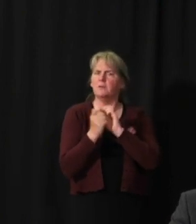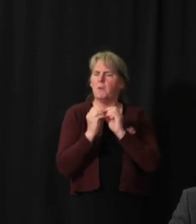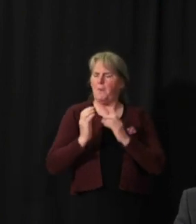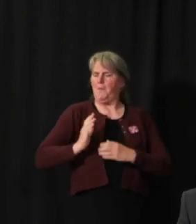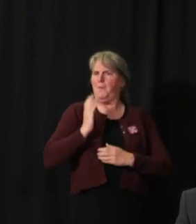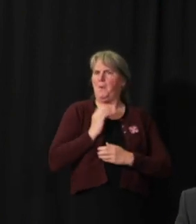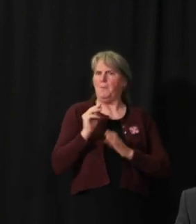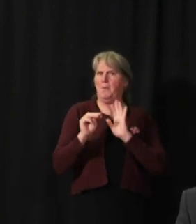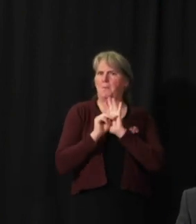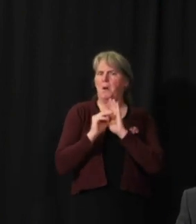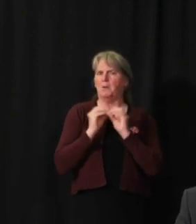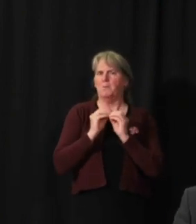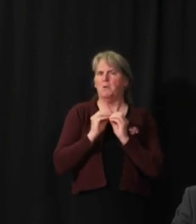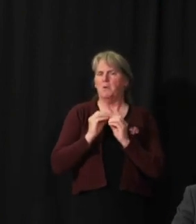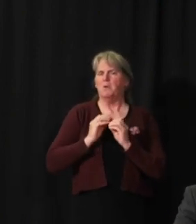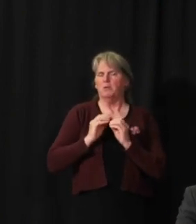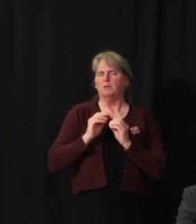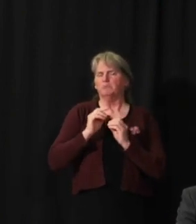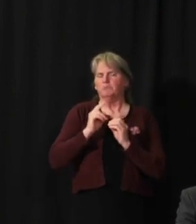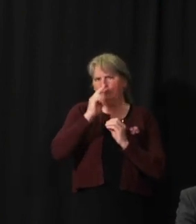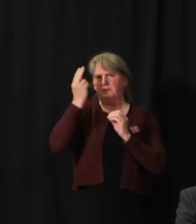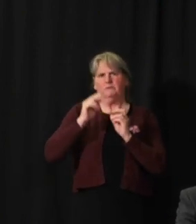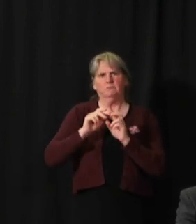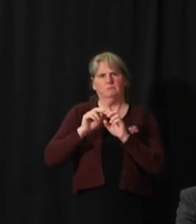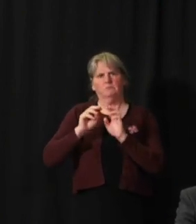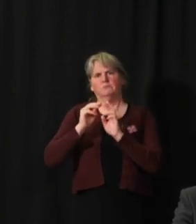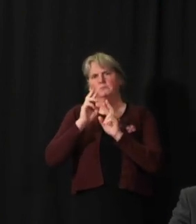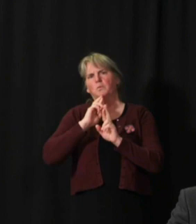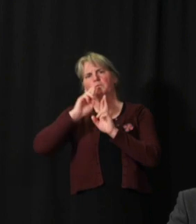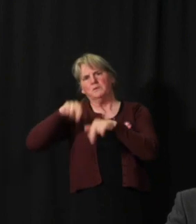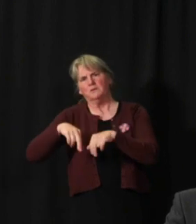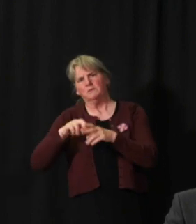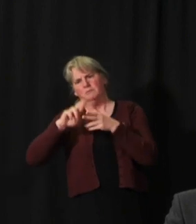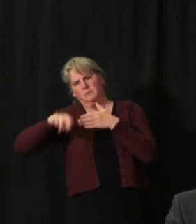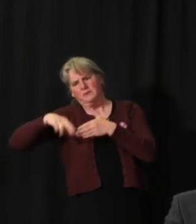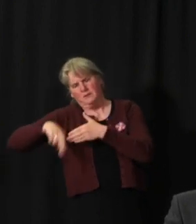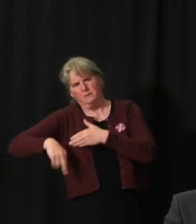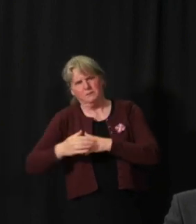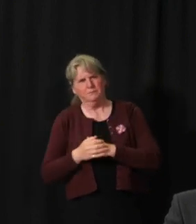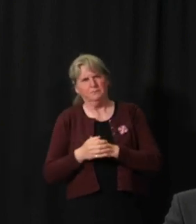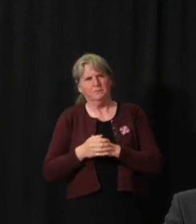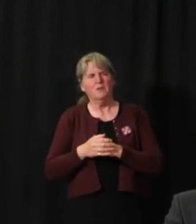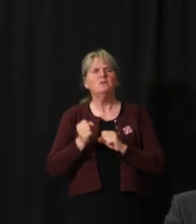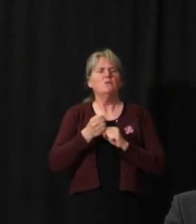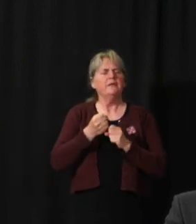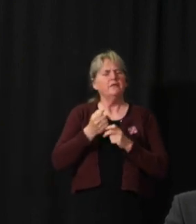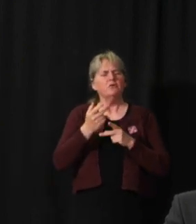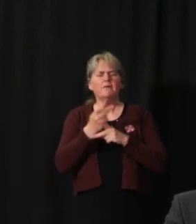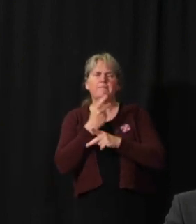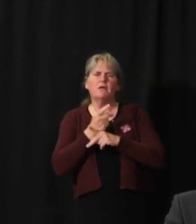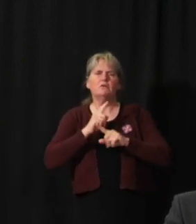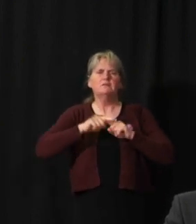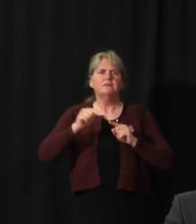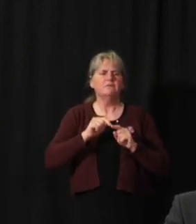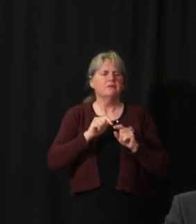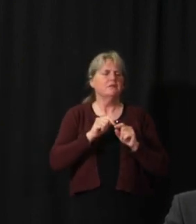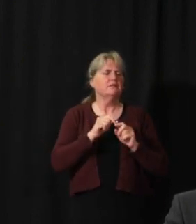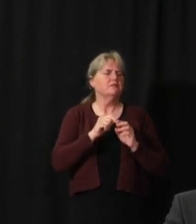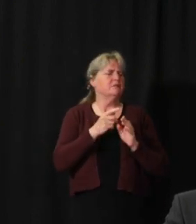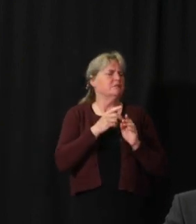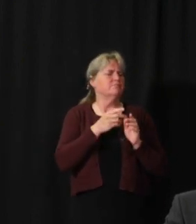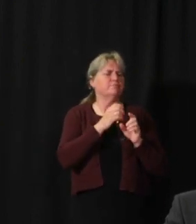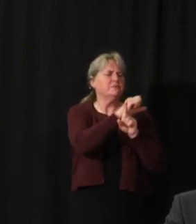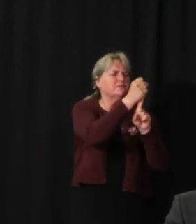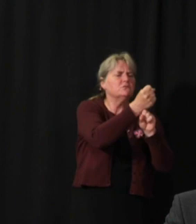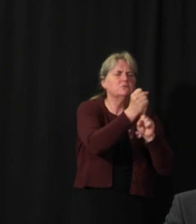sophisticated model. We run many different scenarios, and we're continually trying to improve